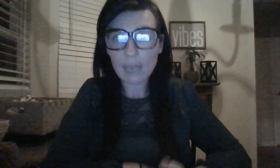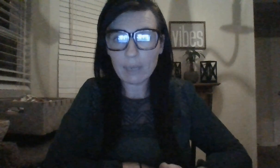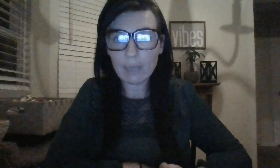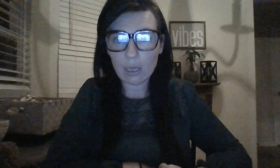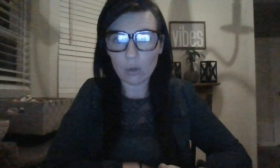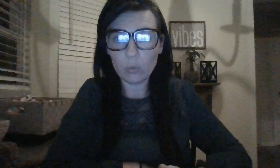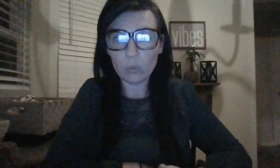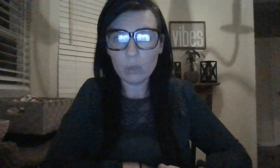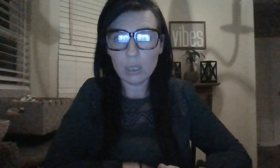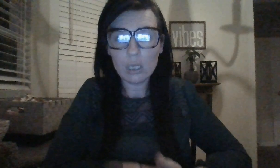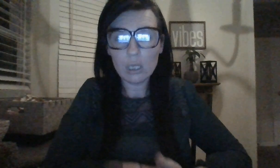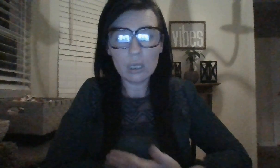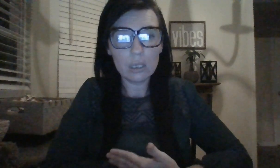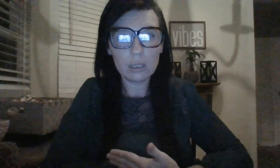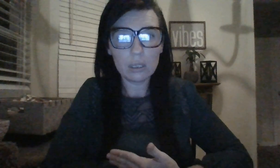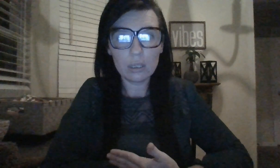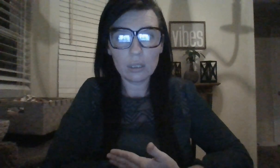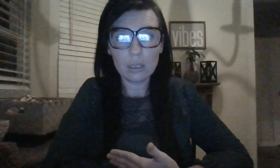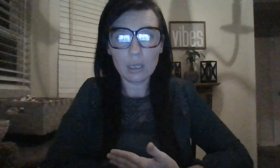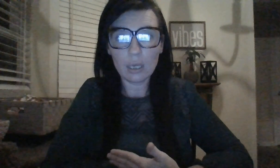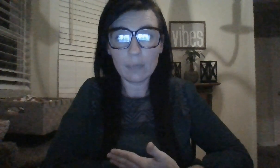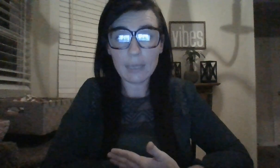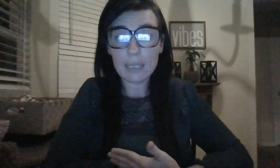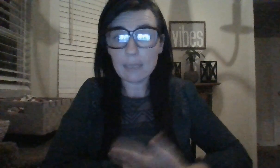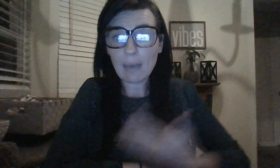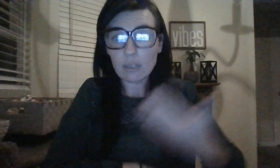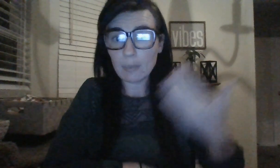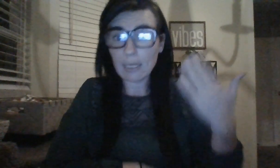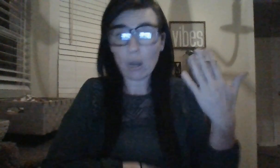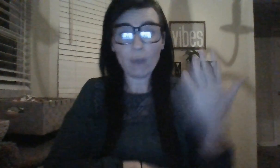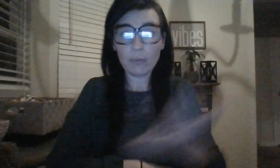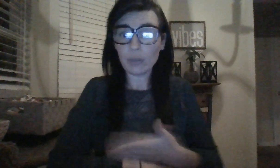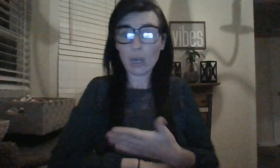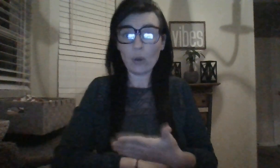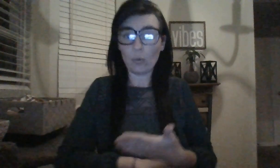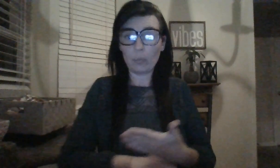time ago is about to be offered the home.